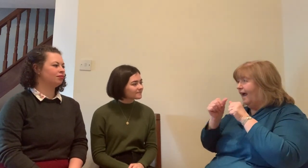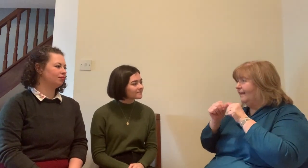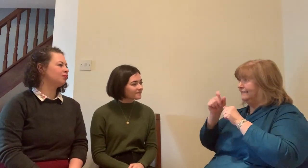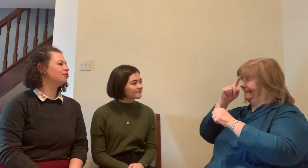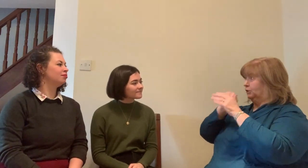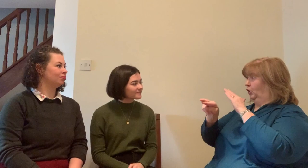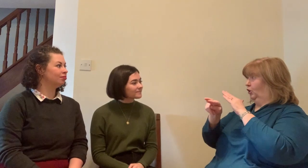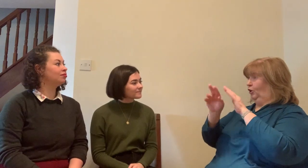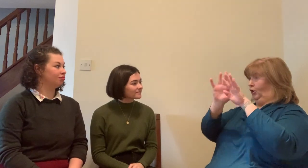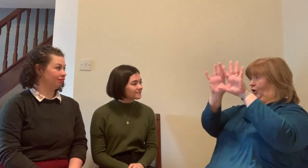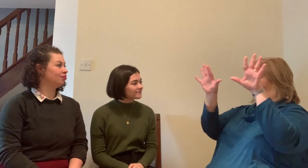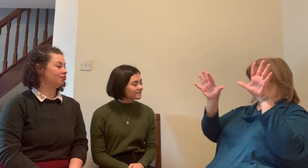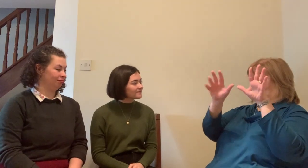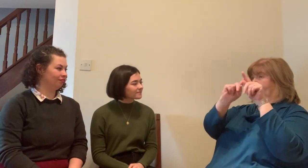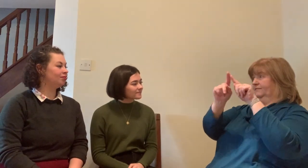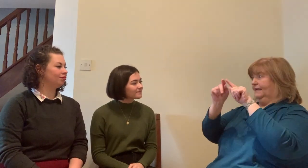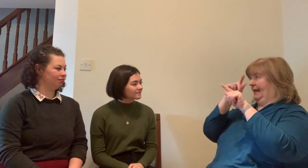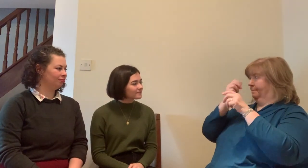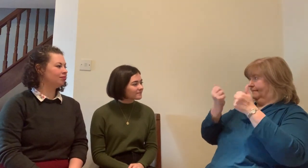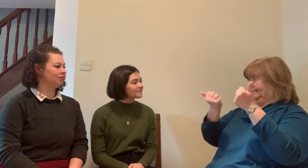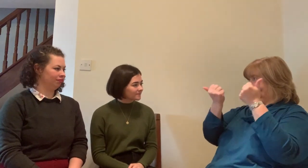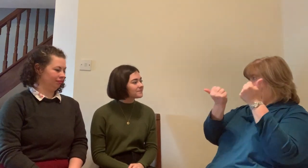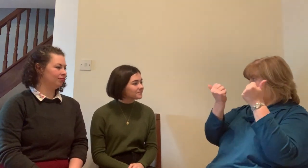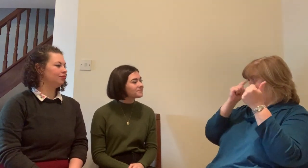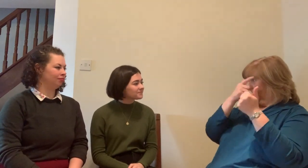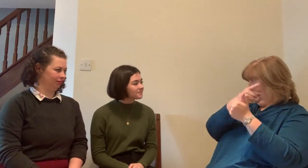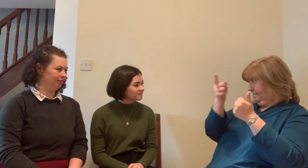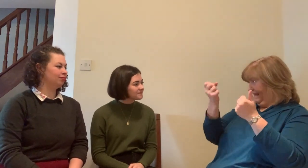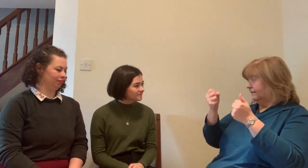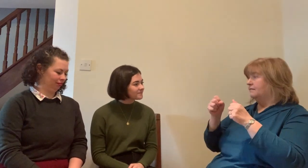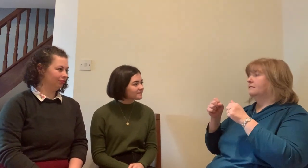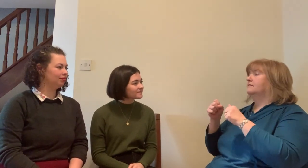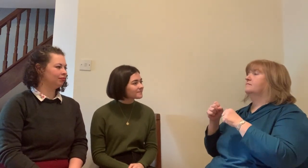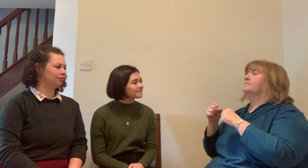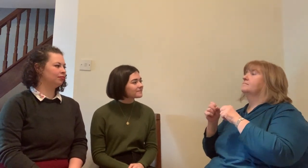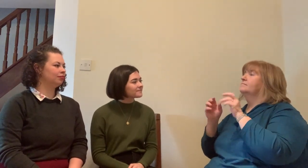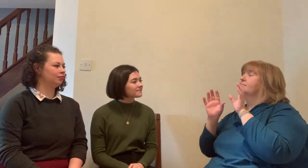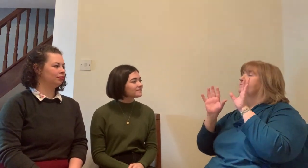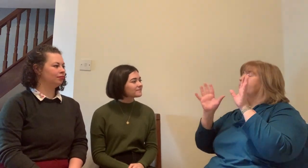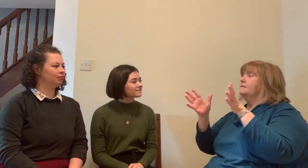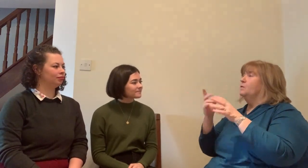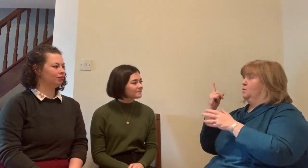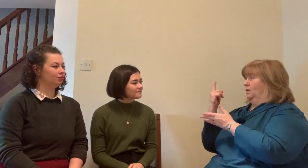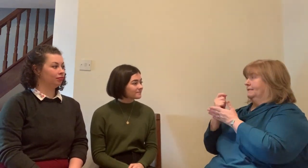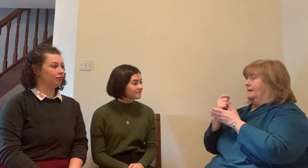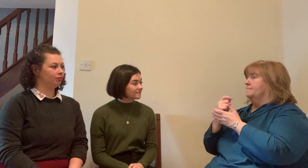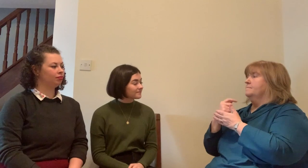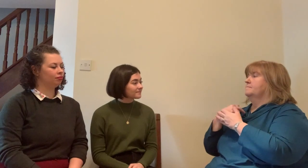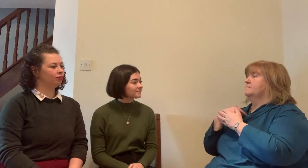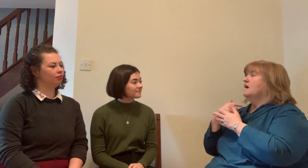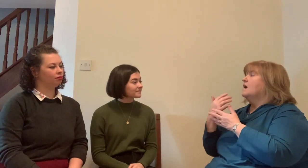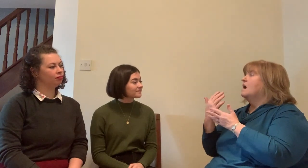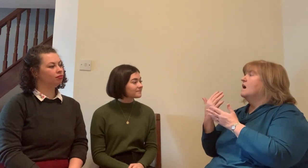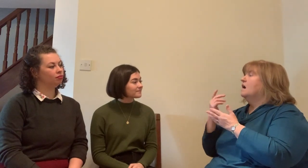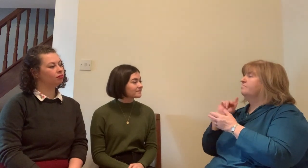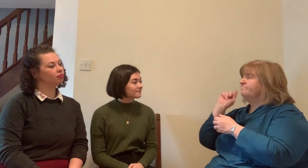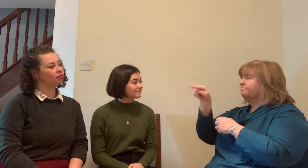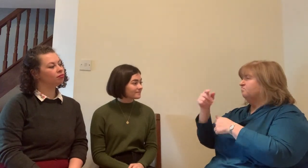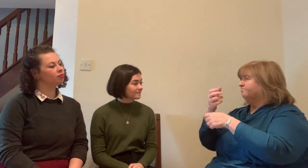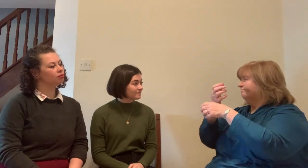naturally a hearing interpreter is not going to have a clue of what that experience is they've never been in a deaf school and so